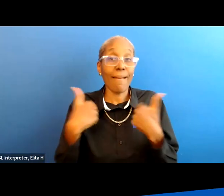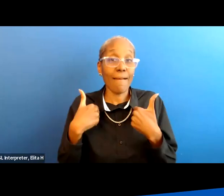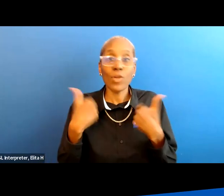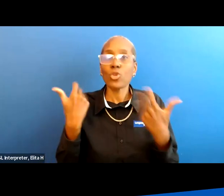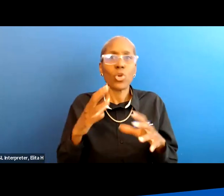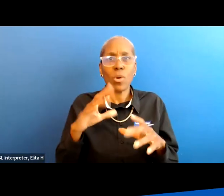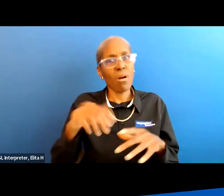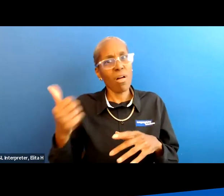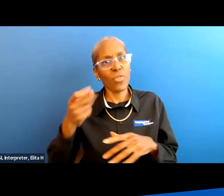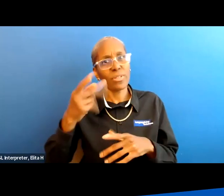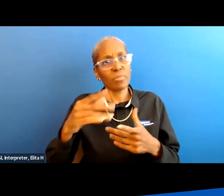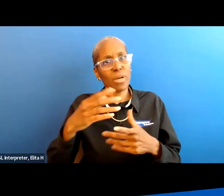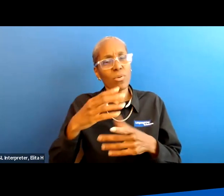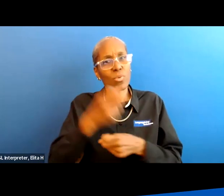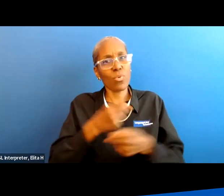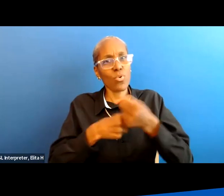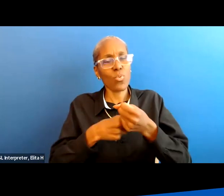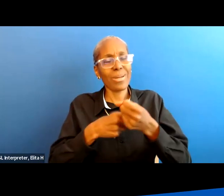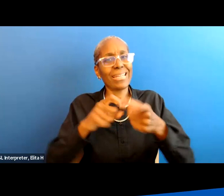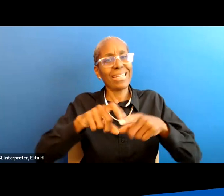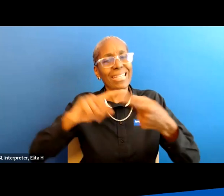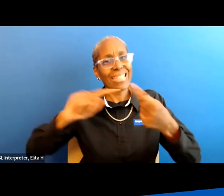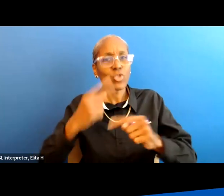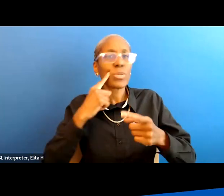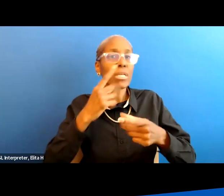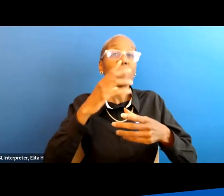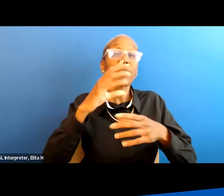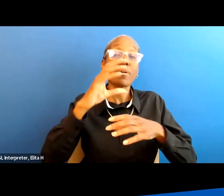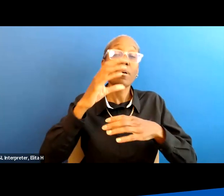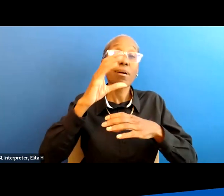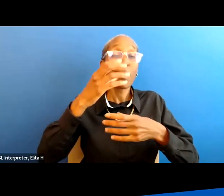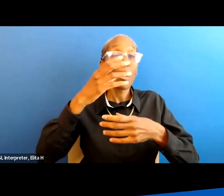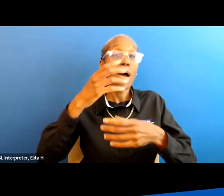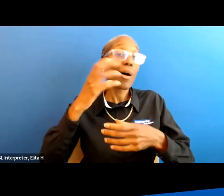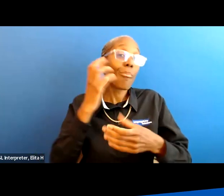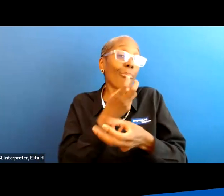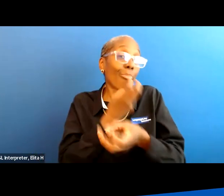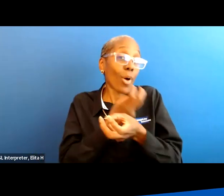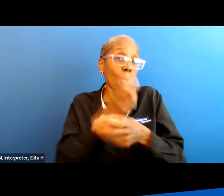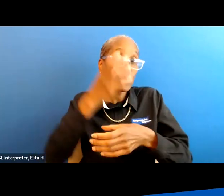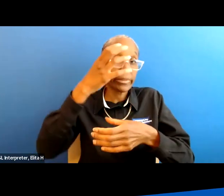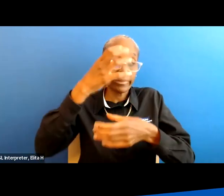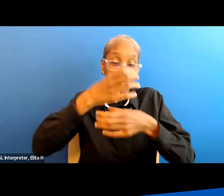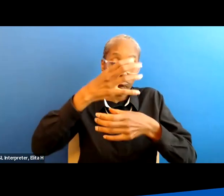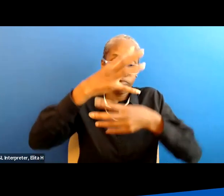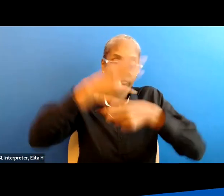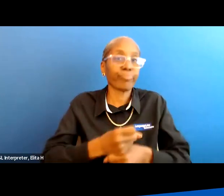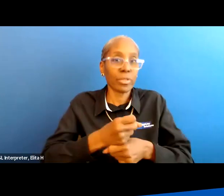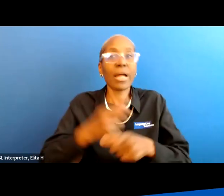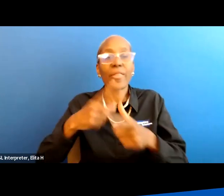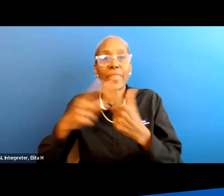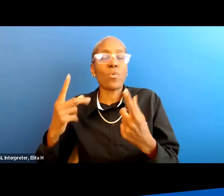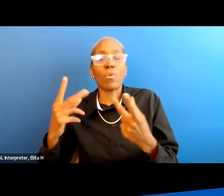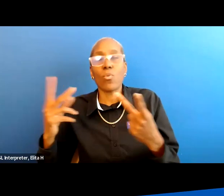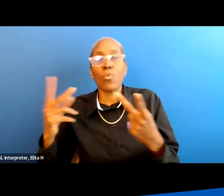another spinal cord injury if those bones collapse those vertebrae in your in your spine collapse you know that's going to be more of an issue for your